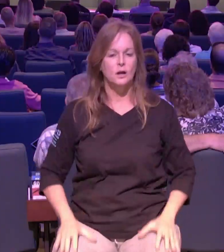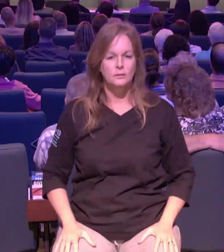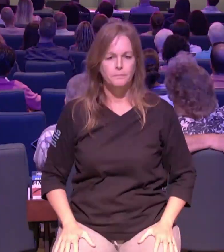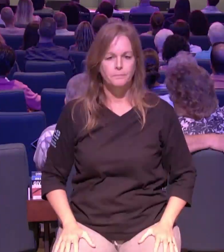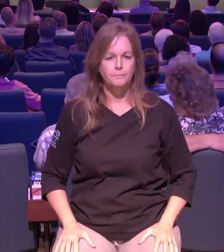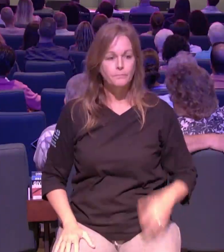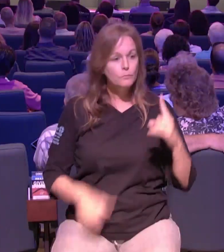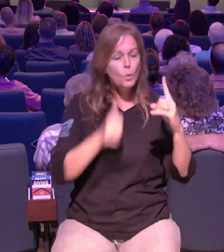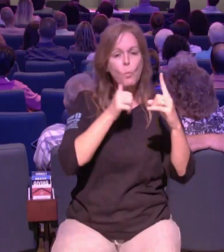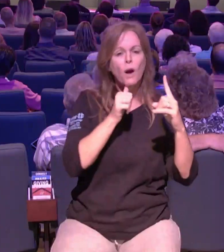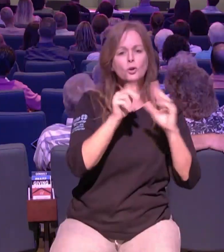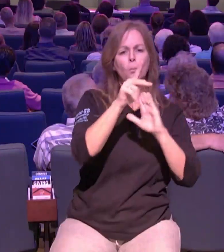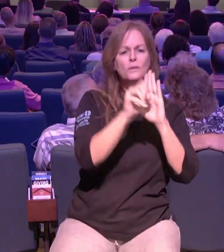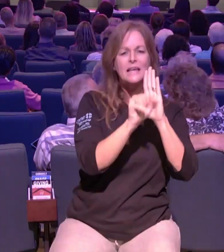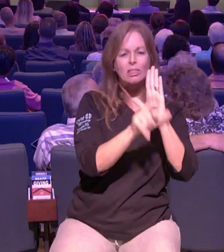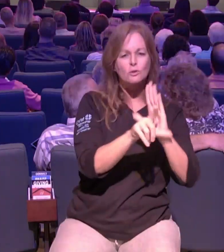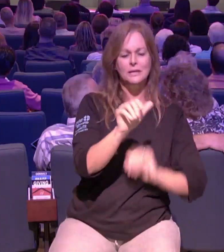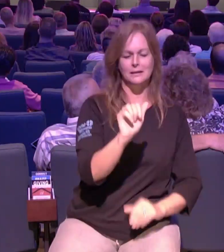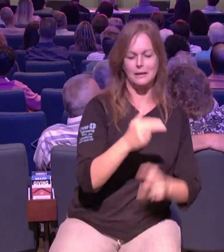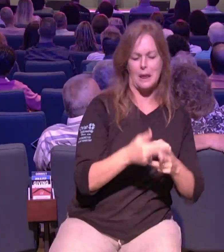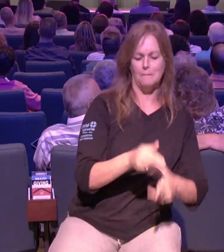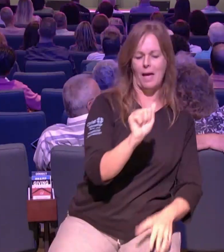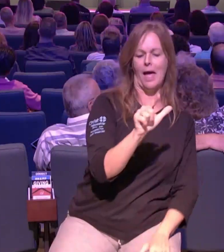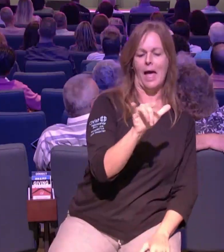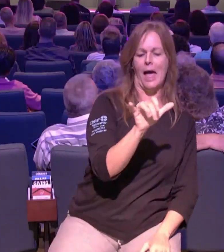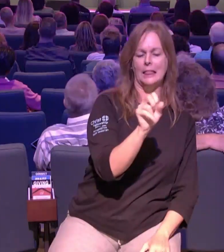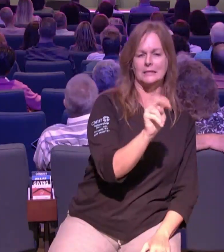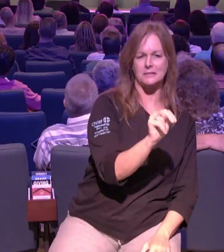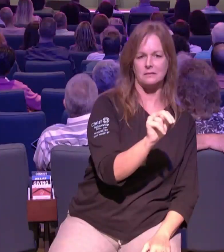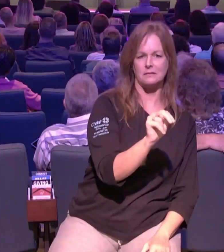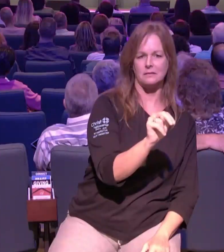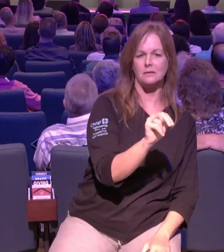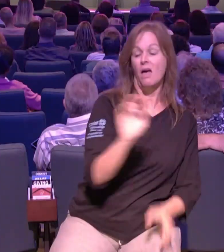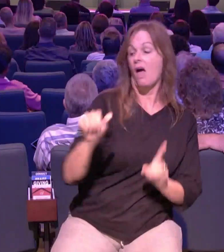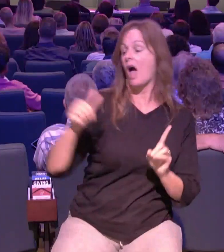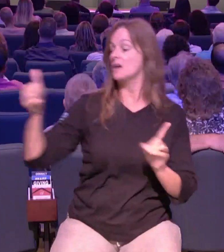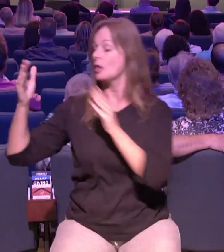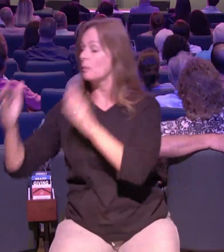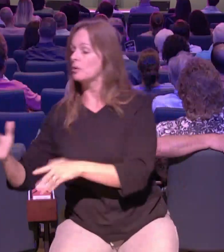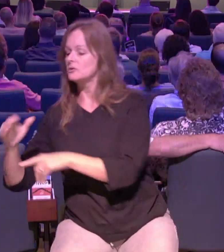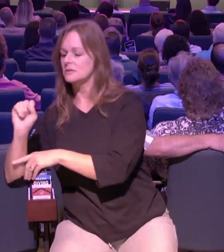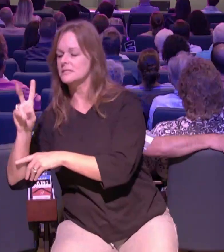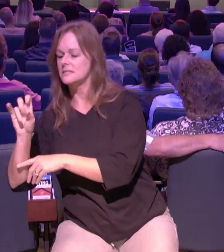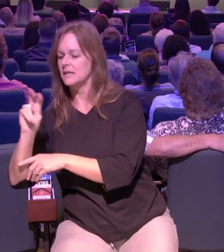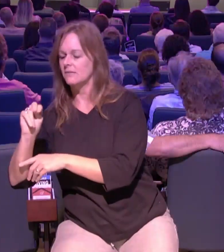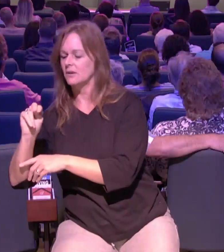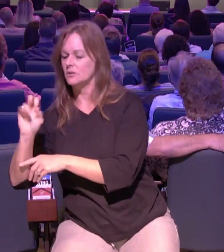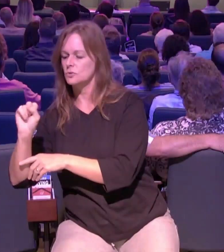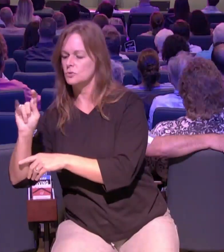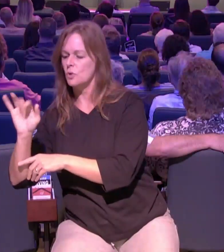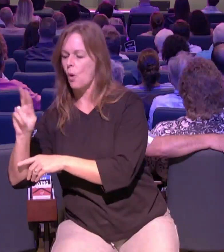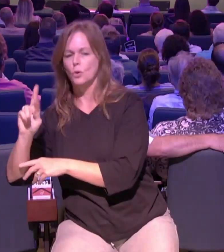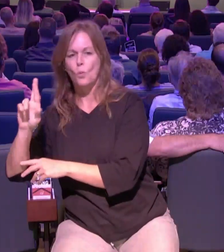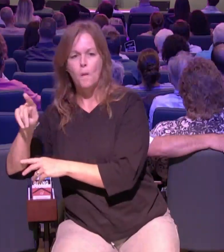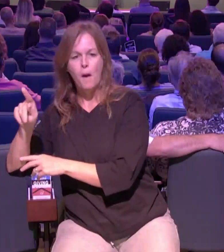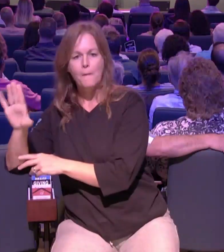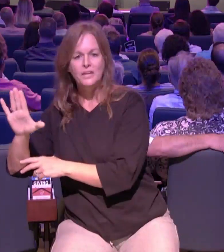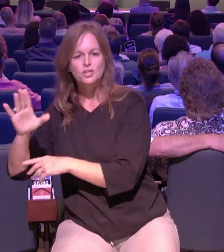proud of you um i had steven stone i had someone tell me about you steven is our royal palm usher captain and there's a